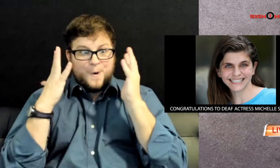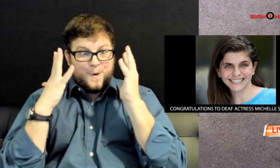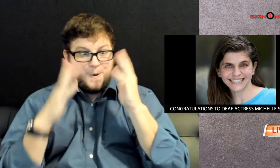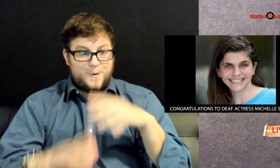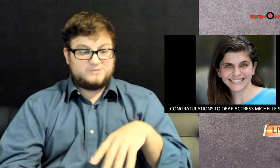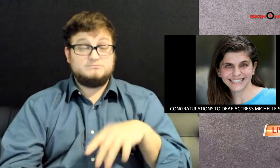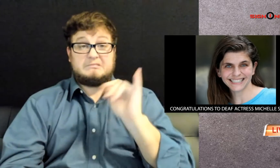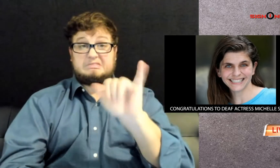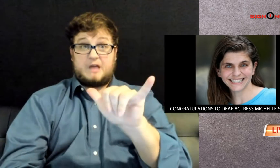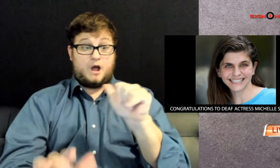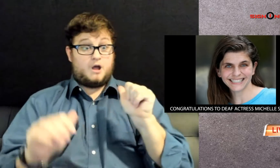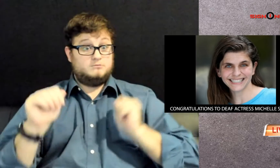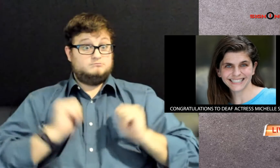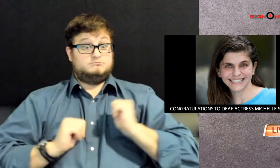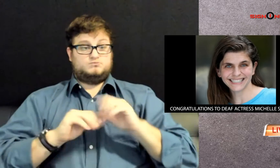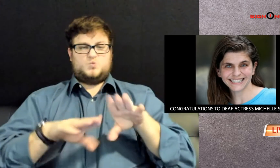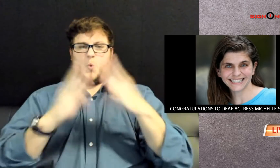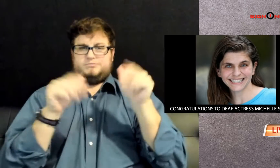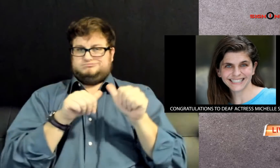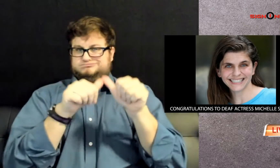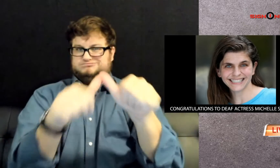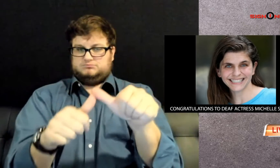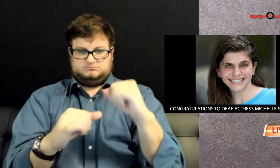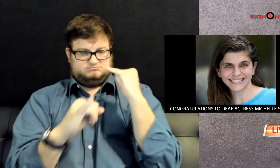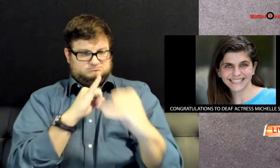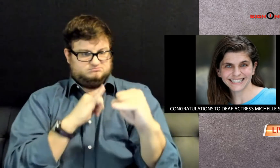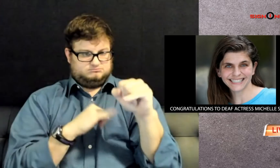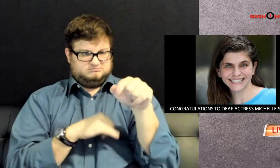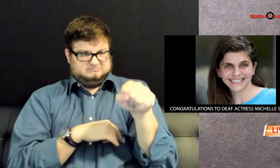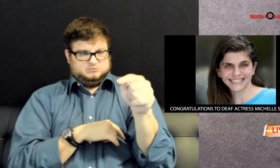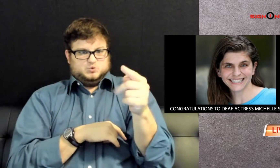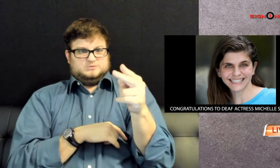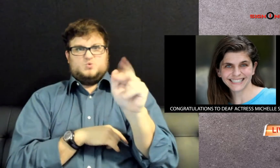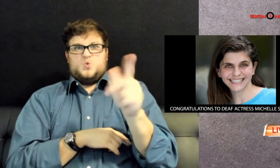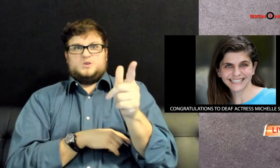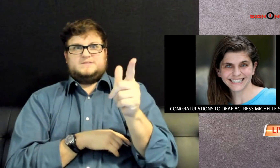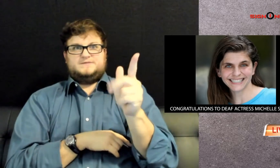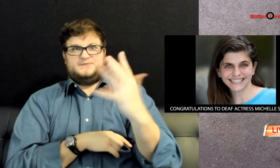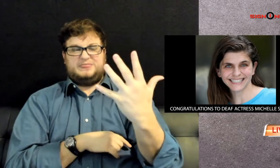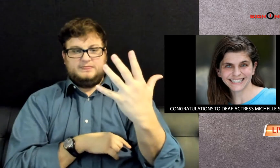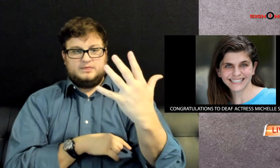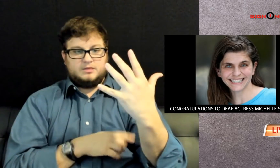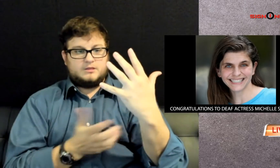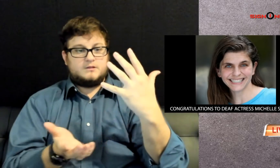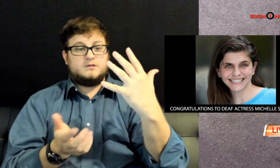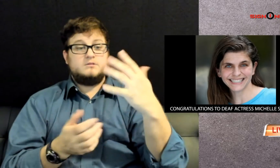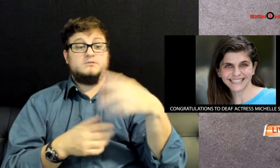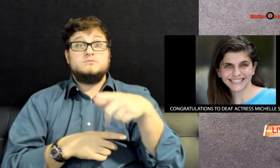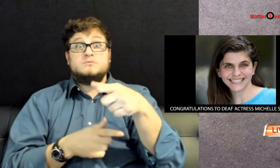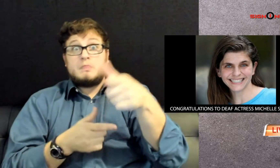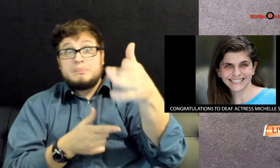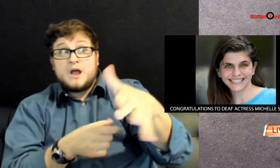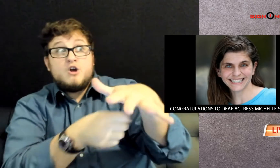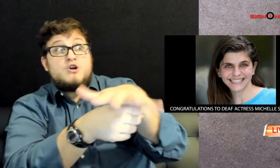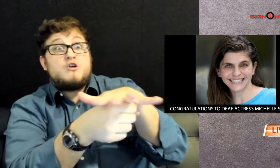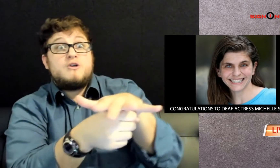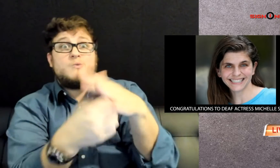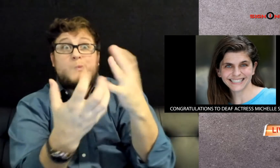The play is running now until Thursday, August 5th. So if you're in the area